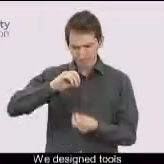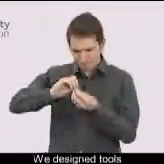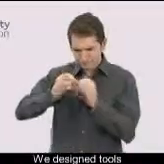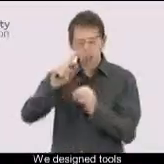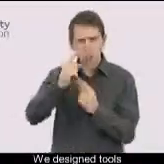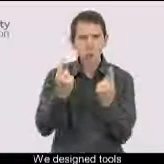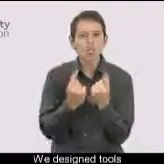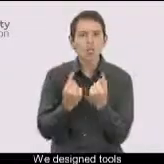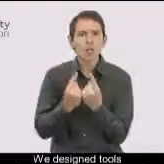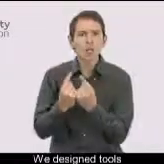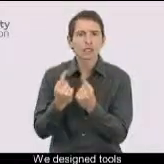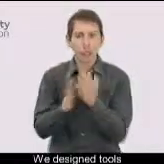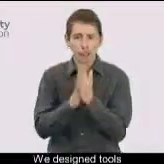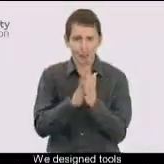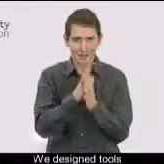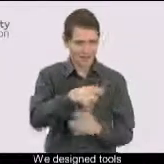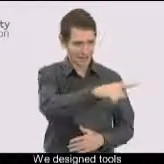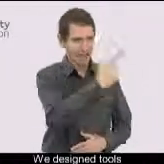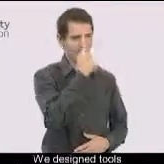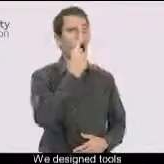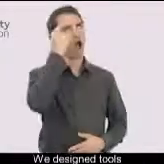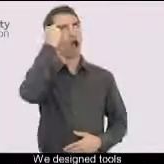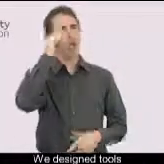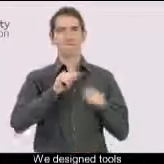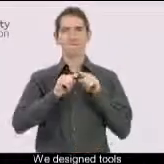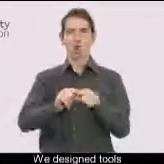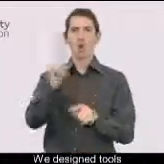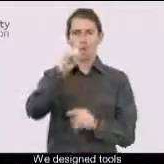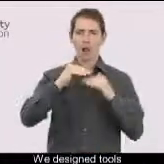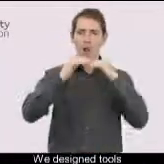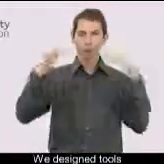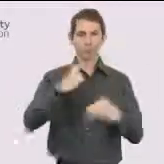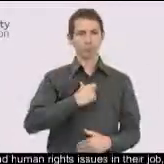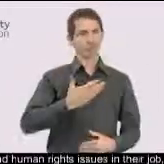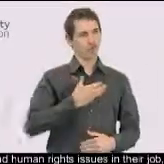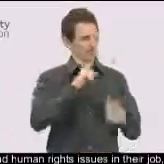We designed tools so that they could follow equality and human rights issues in their job,